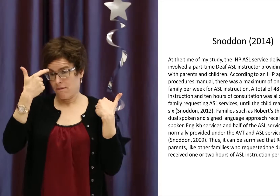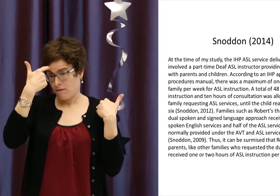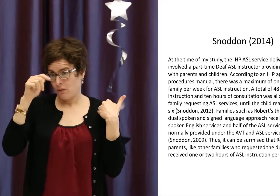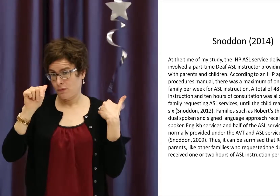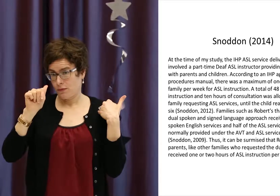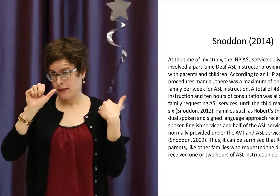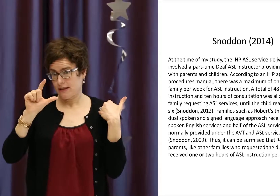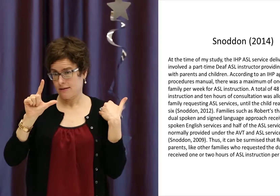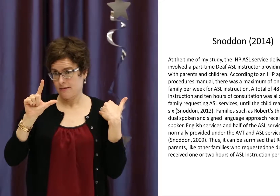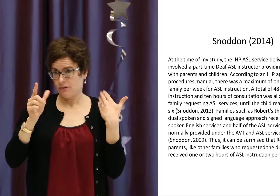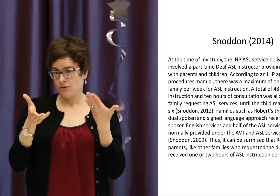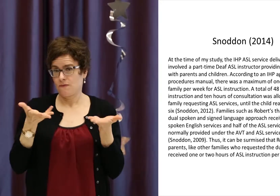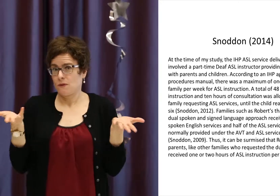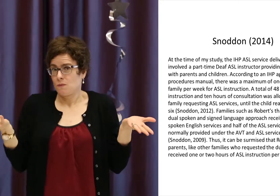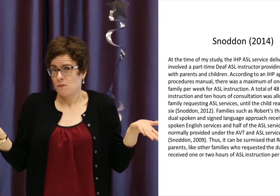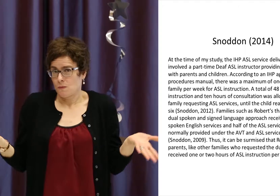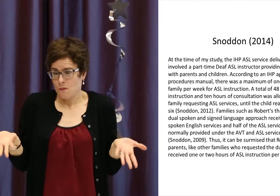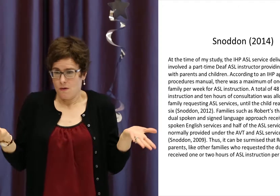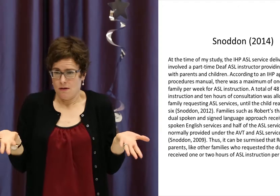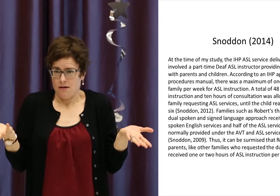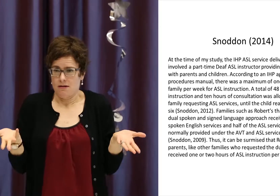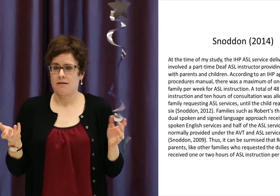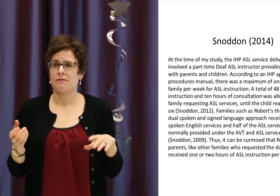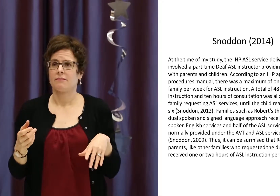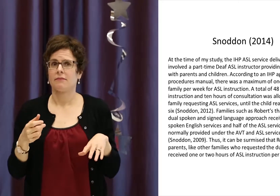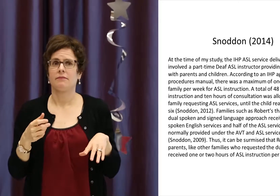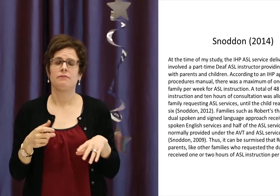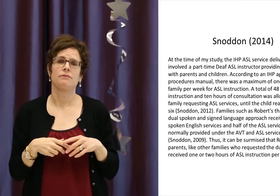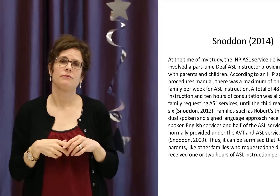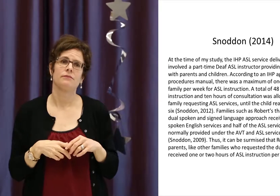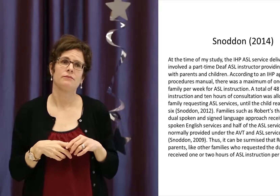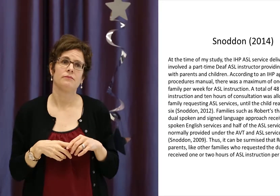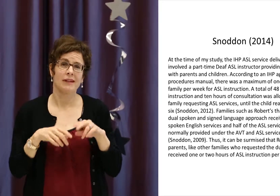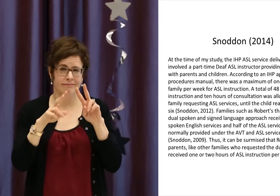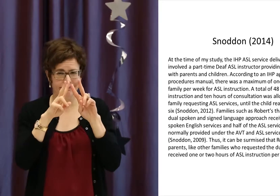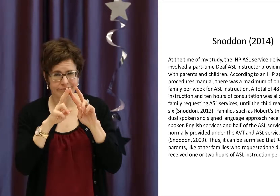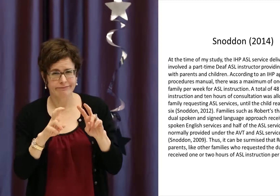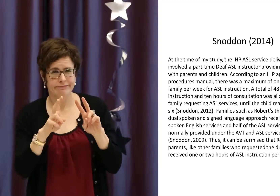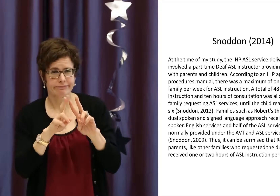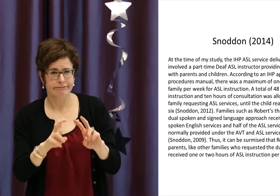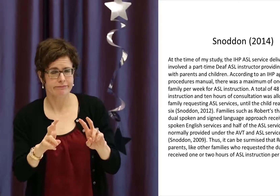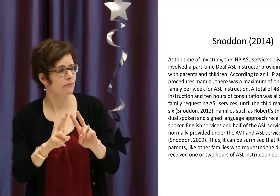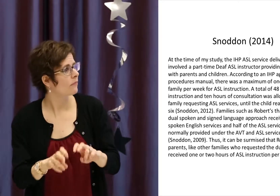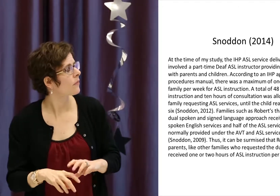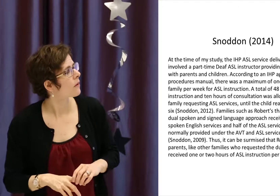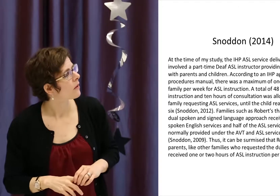for that. Anyhow, if parents opt to receive ASL or LSQ services,